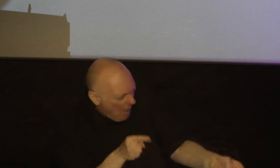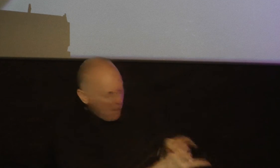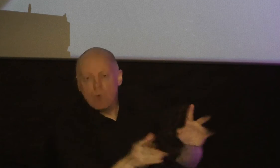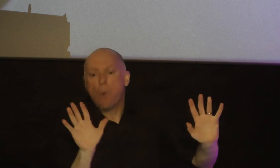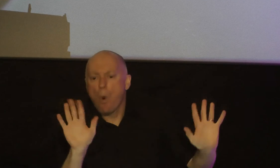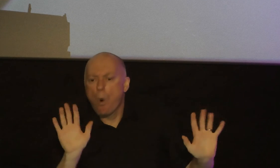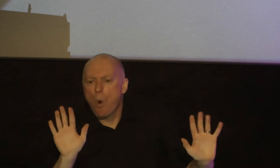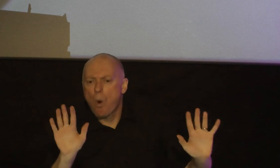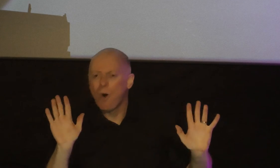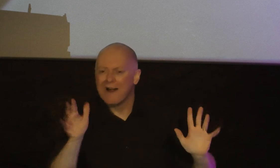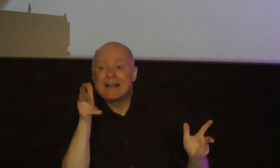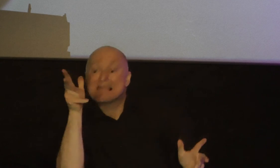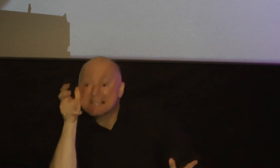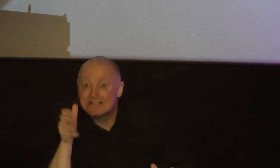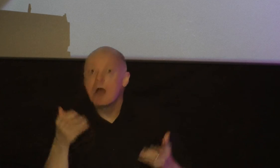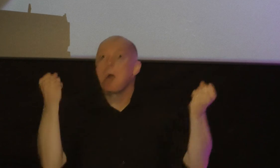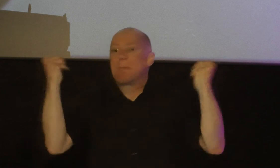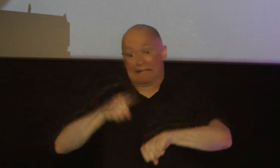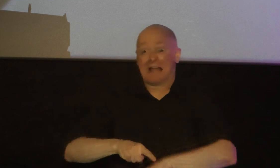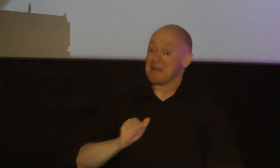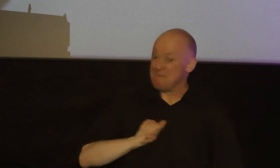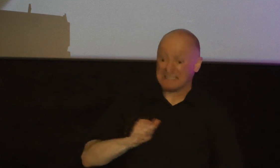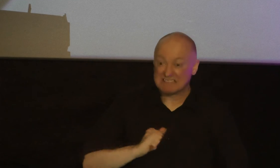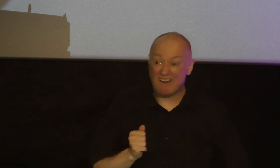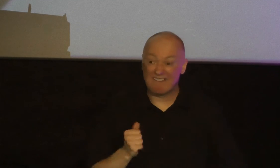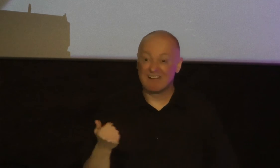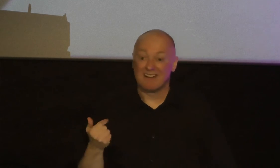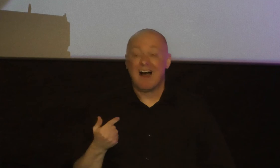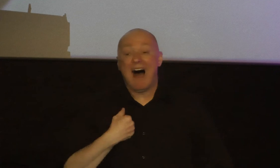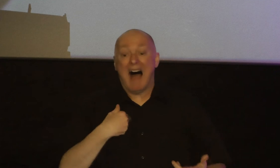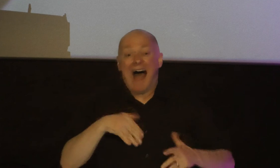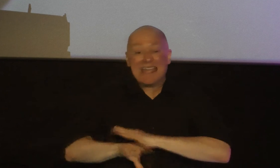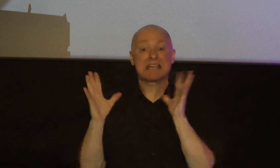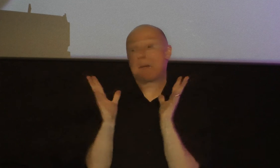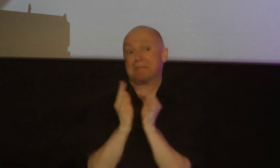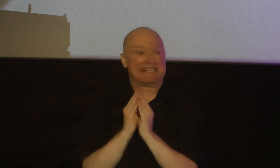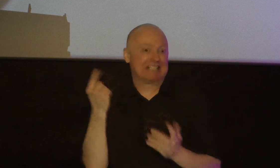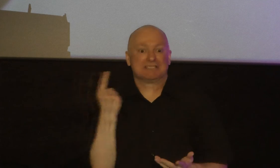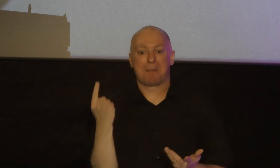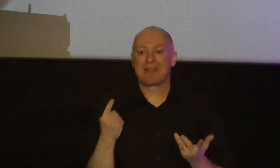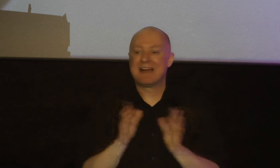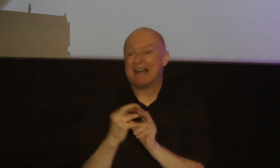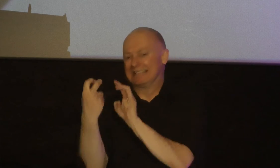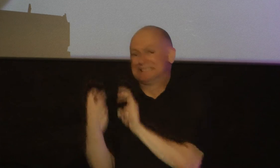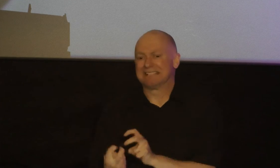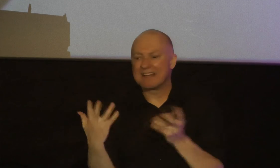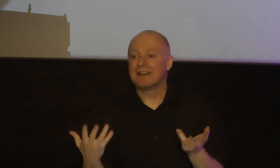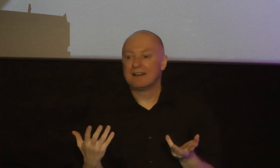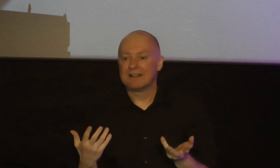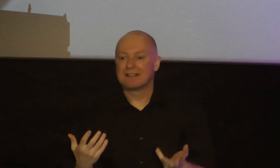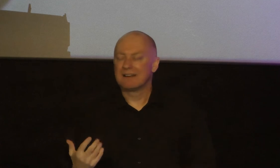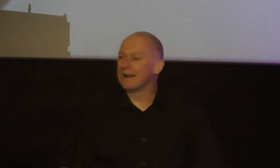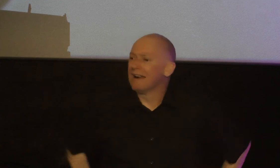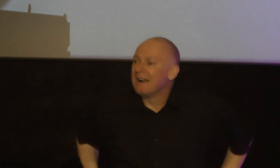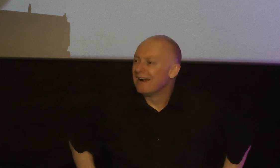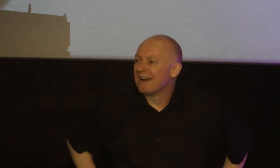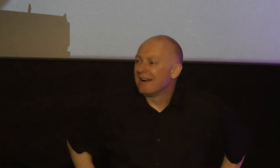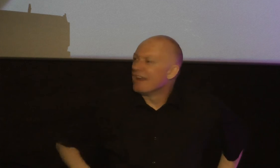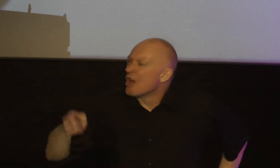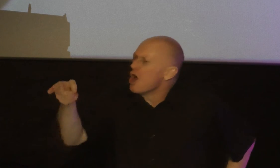you know how many times I've learned the hard lesson when I walk into a meeting of some kind or I'm sitting with someone of some kind I think I've got the whole scenario in my mind